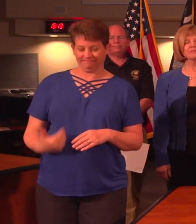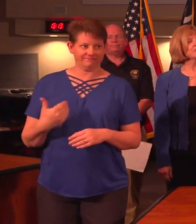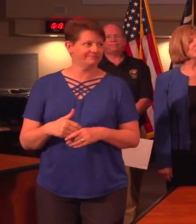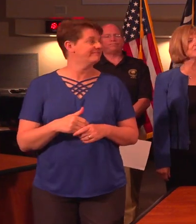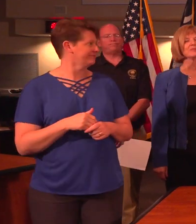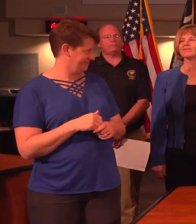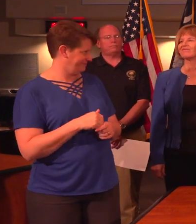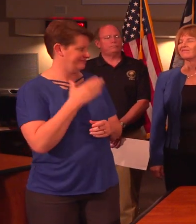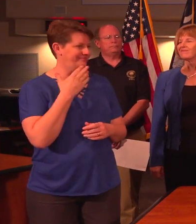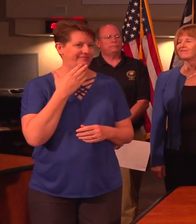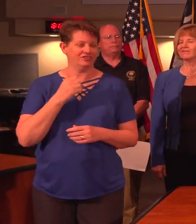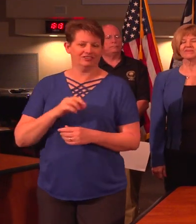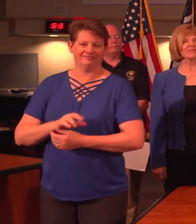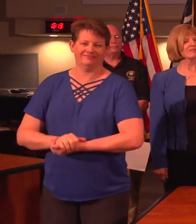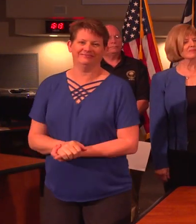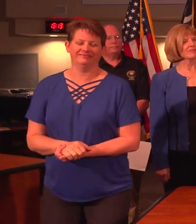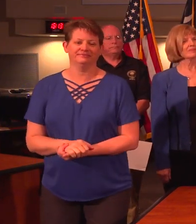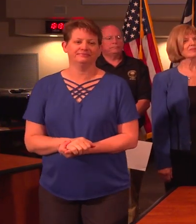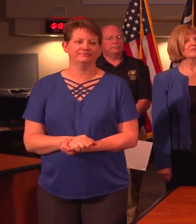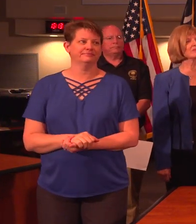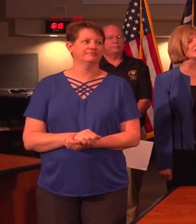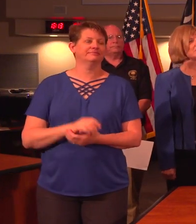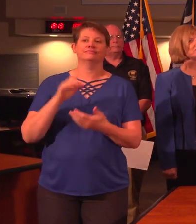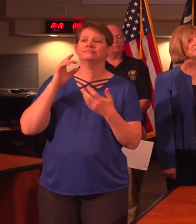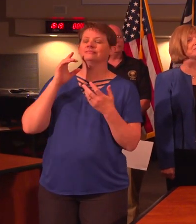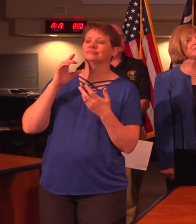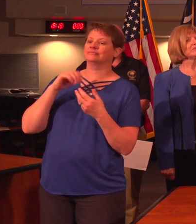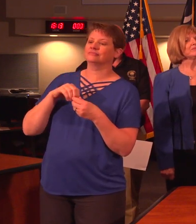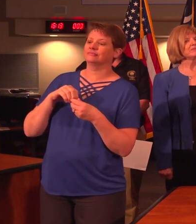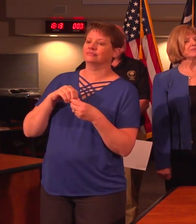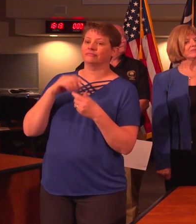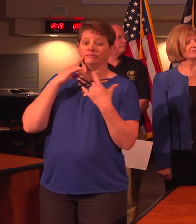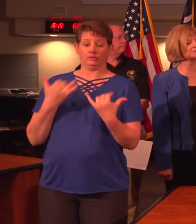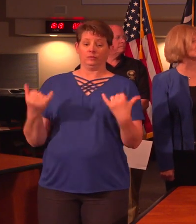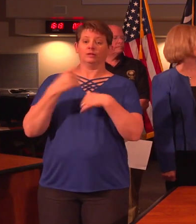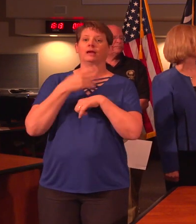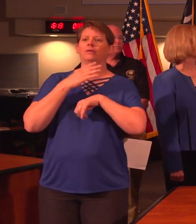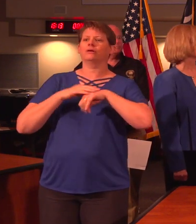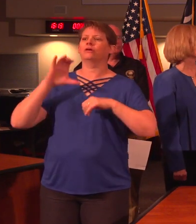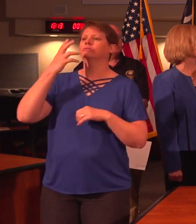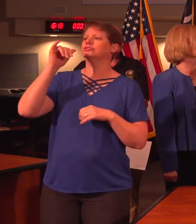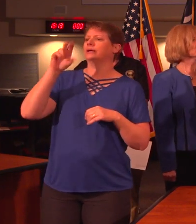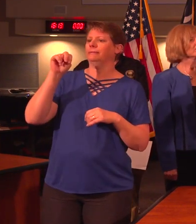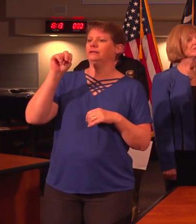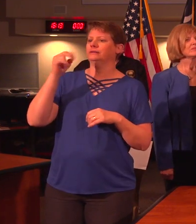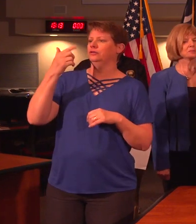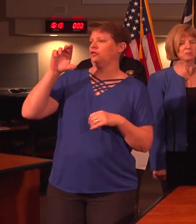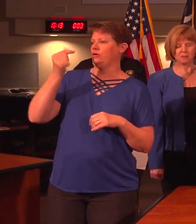I'm glad to have you with us again. I'd like open this session. I'd like to call on Chaplain Greg Brown.